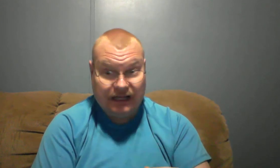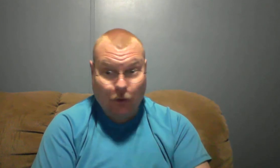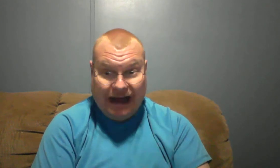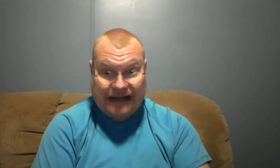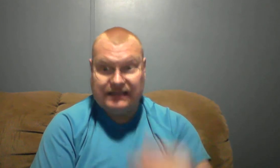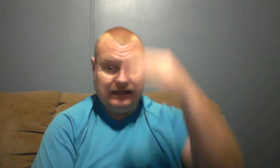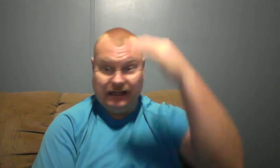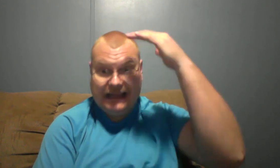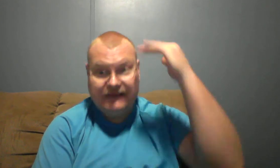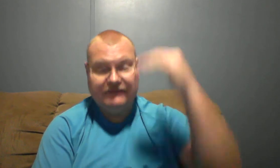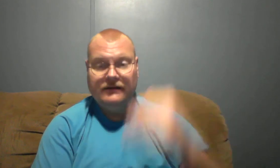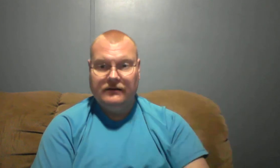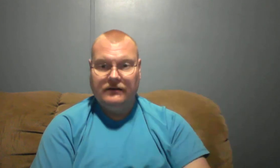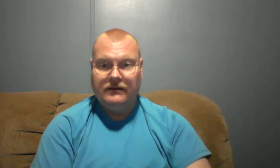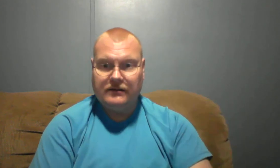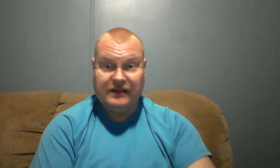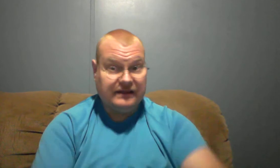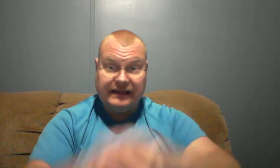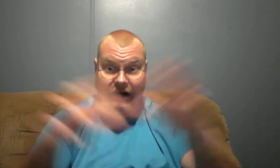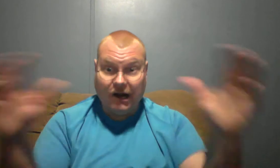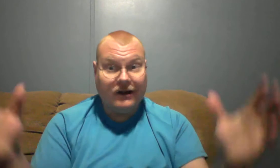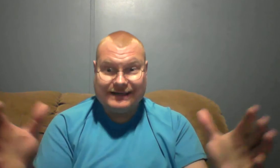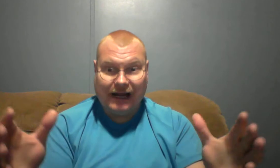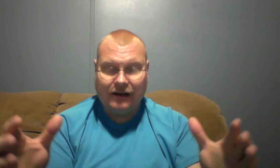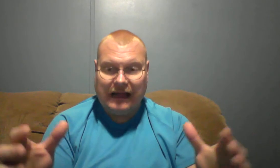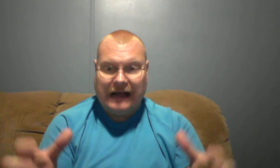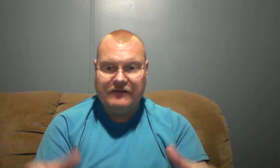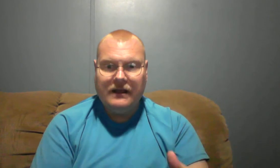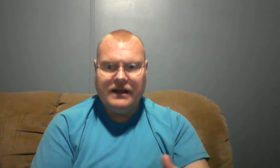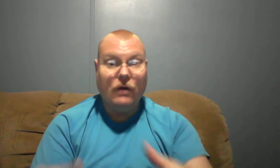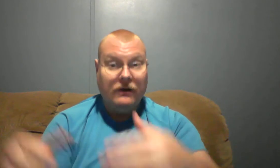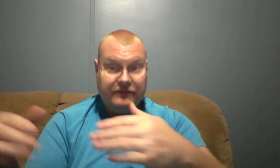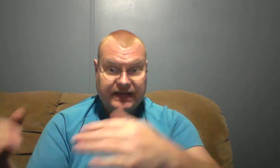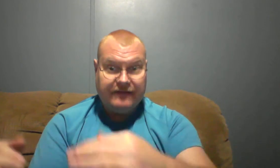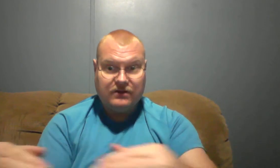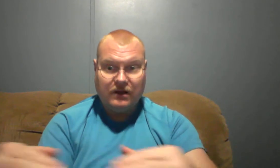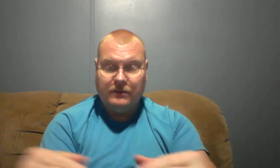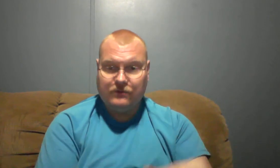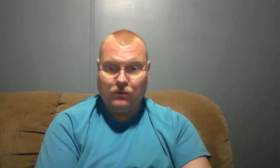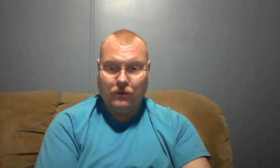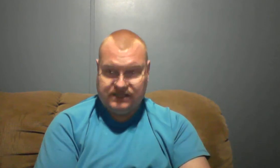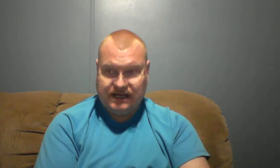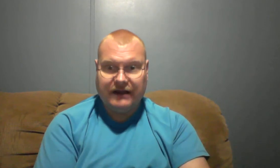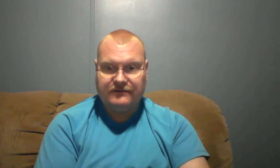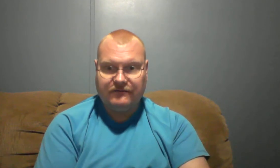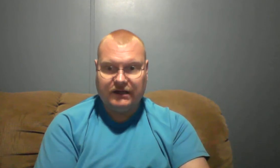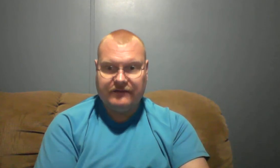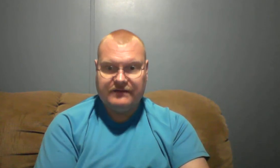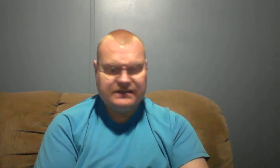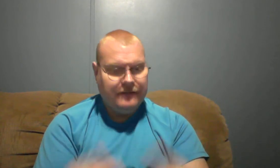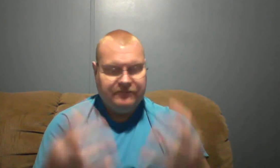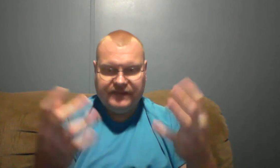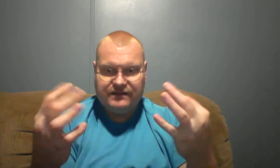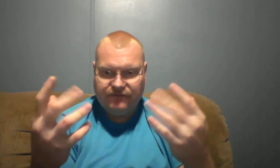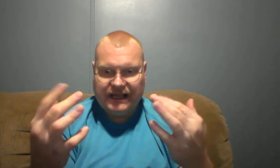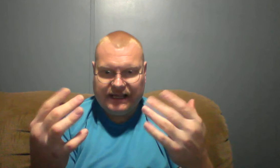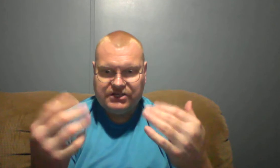white, clean our entire life? No. The devil's going to put snares in front of us. This flesh is